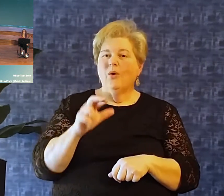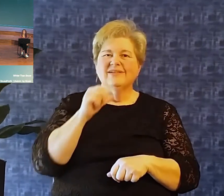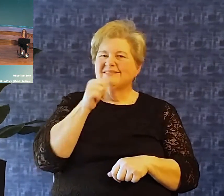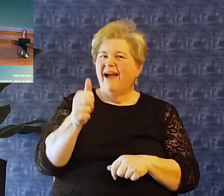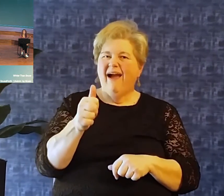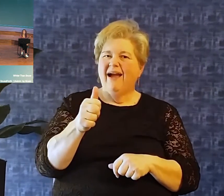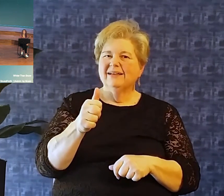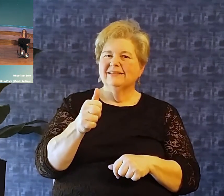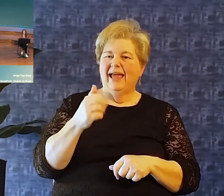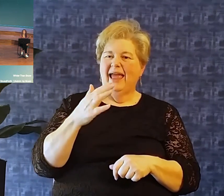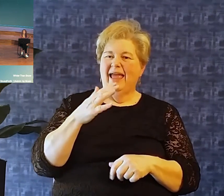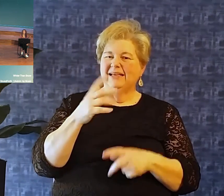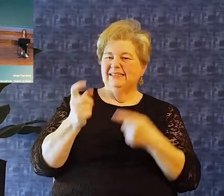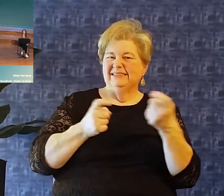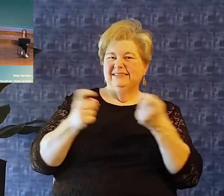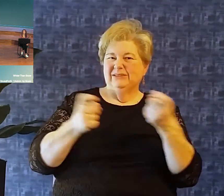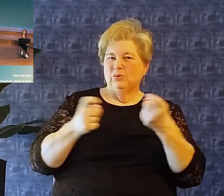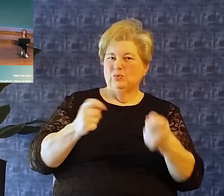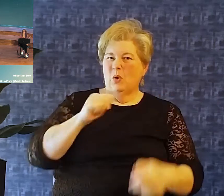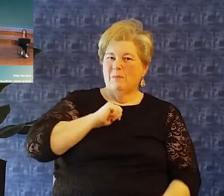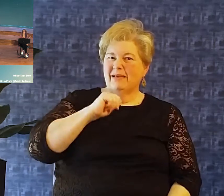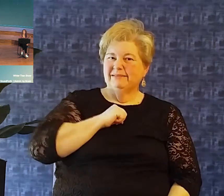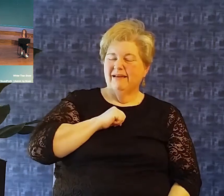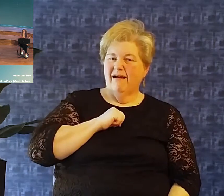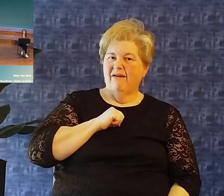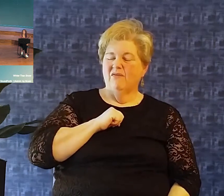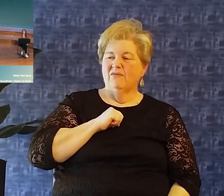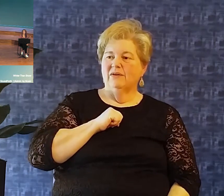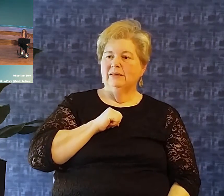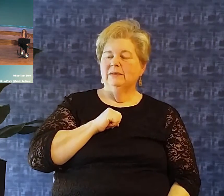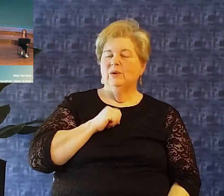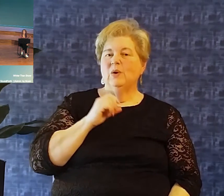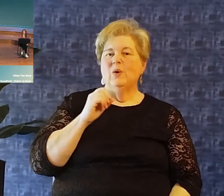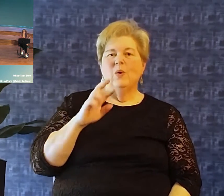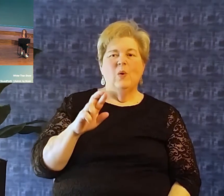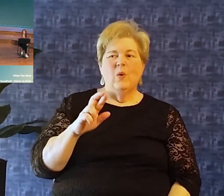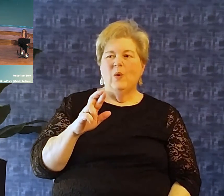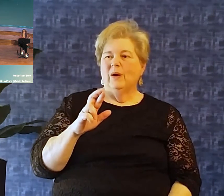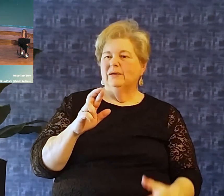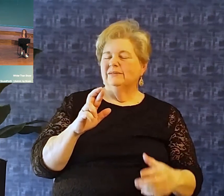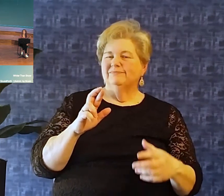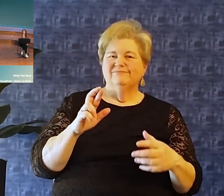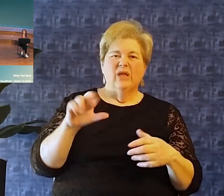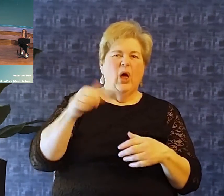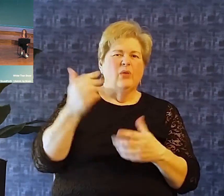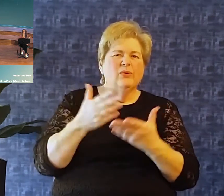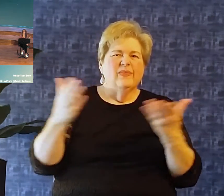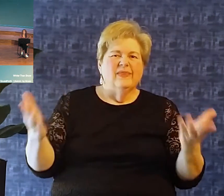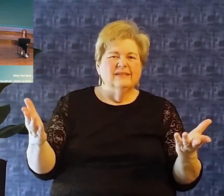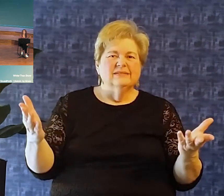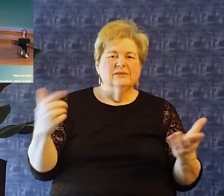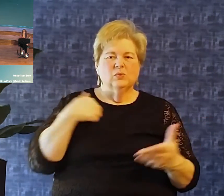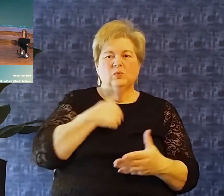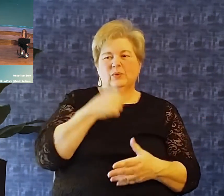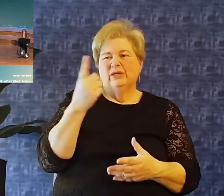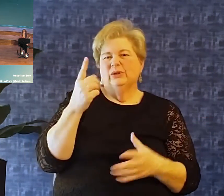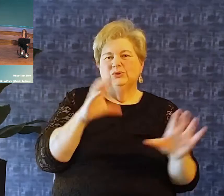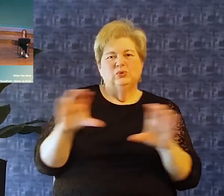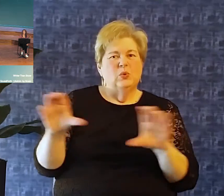certain areas that we should have or for being unkind to our families. You know, that could be a big one right now. Or for